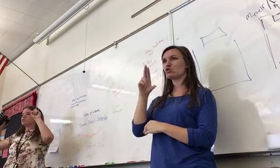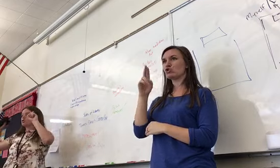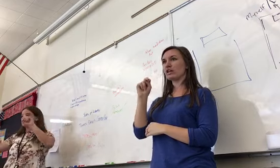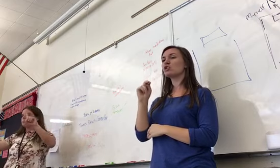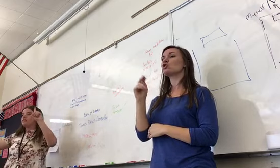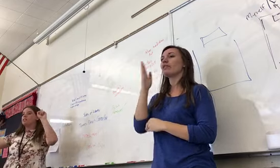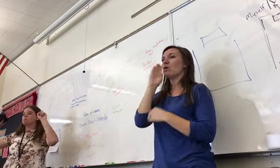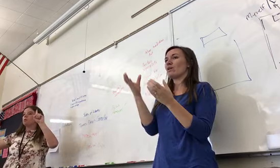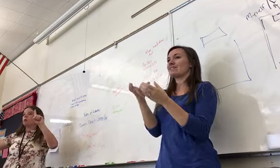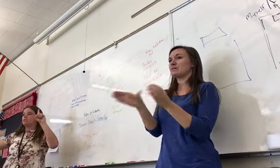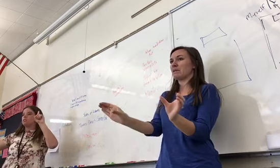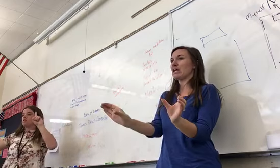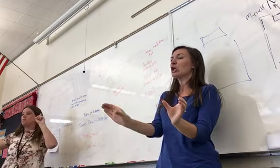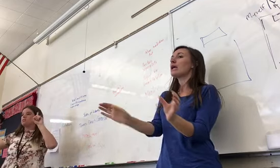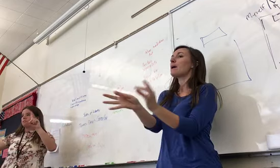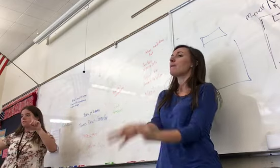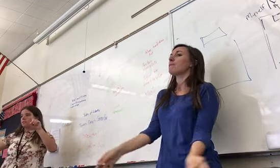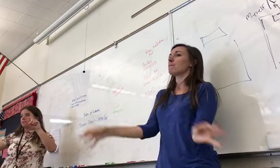extremely important to know the difference.